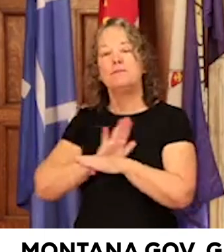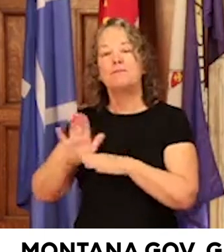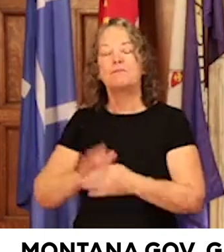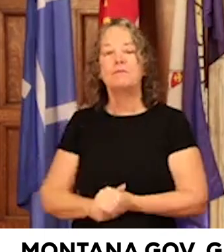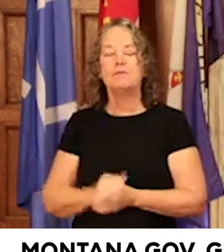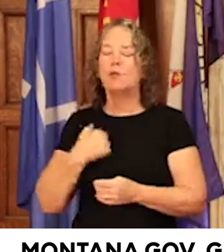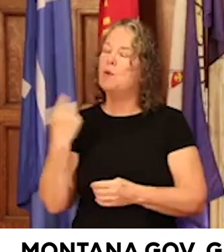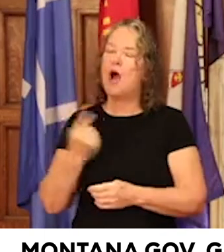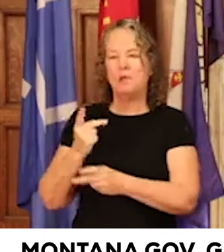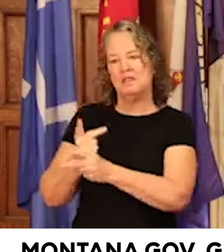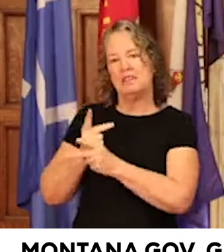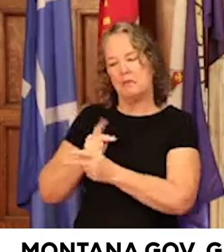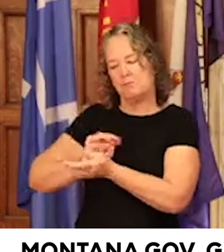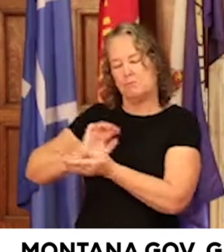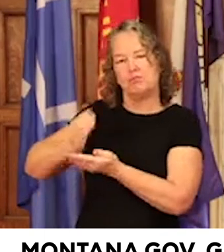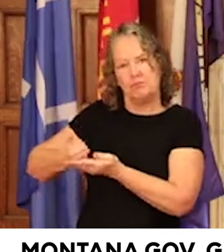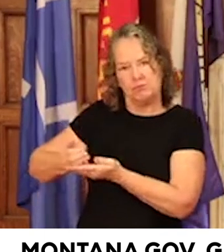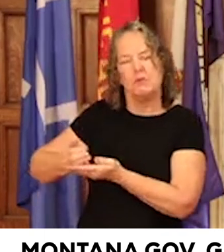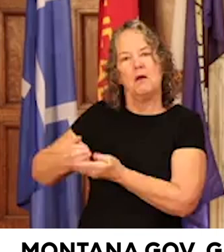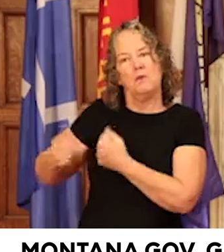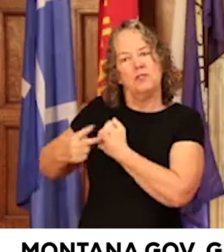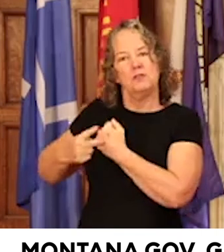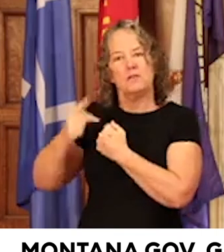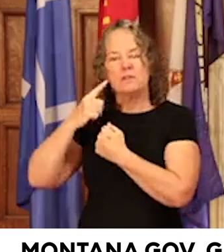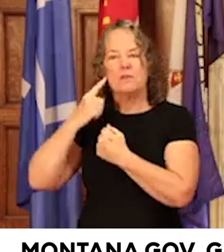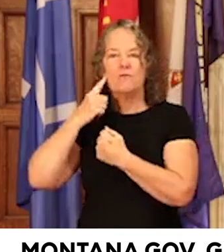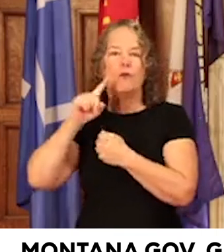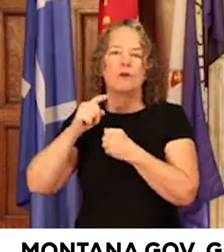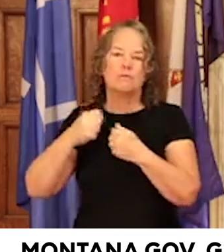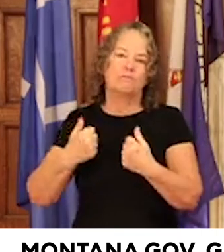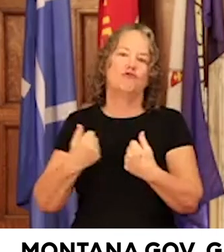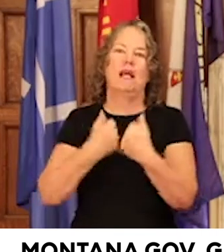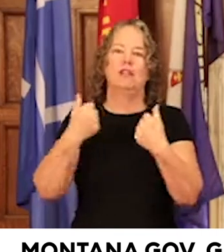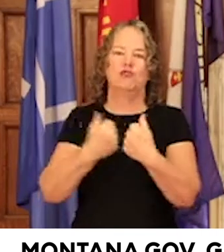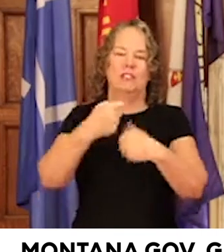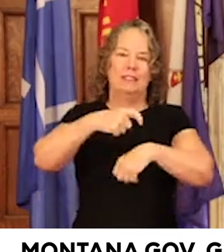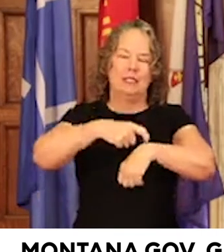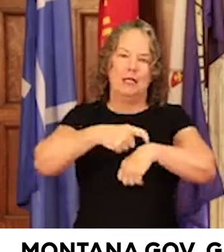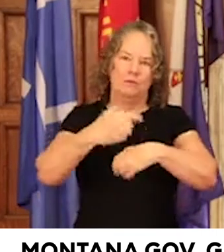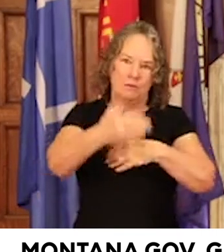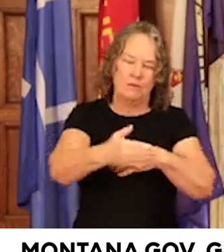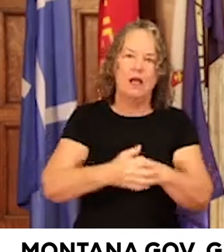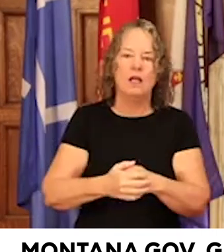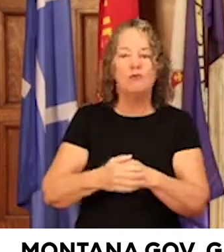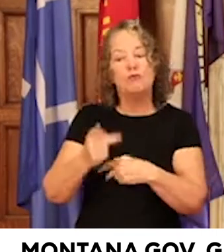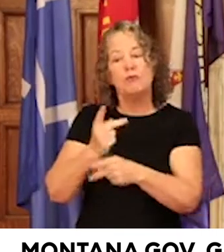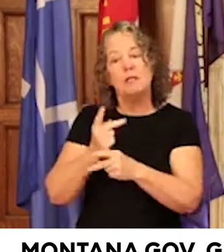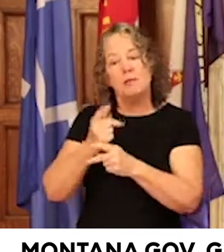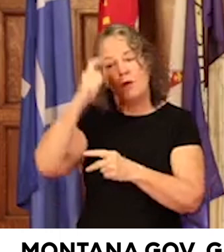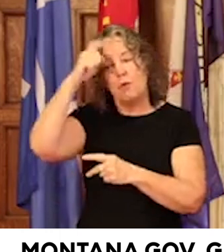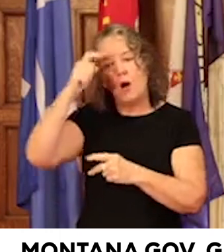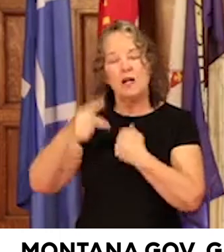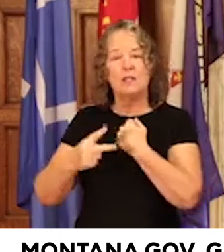We've always kept ample reserves to get through challenging times. Keeping a prudent reserve to guard